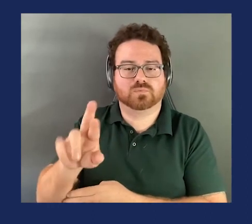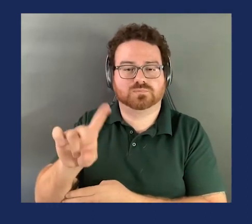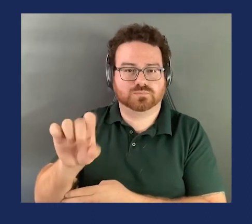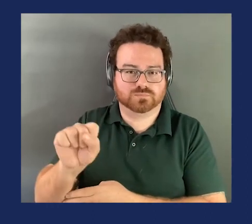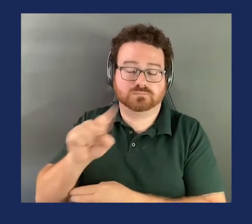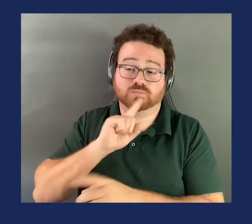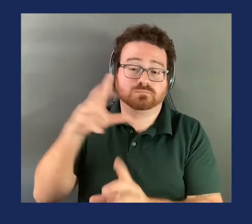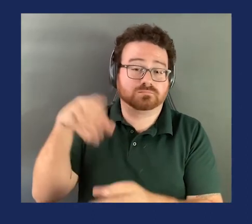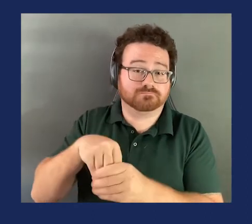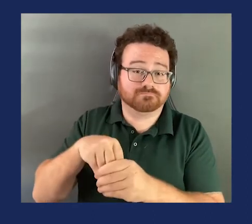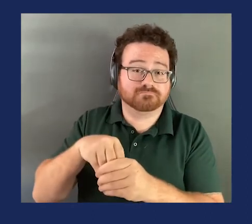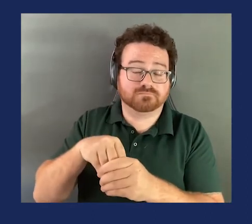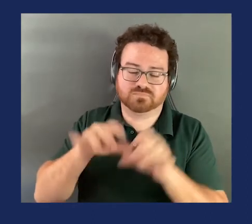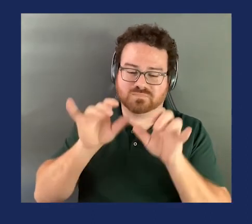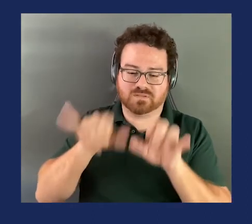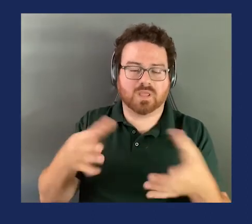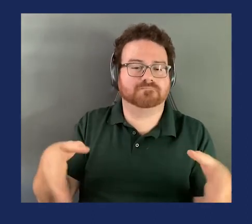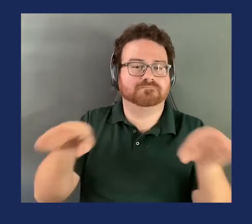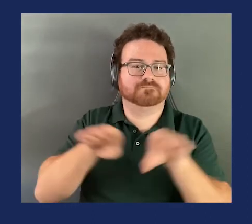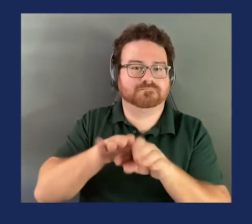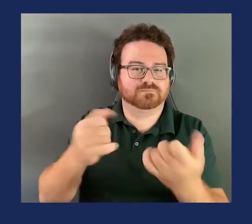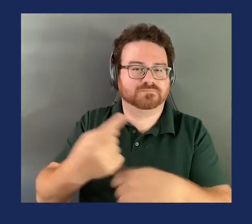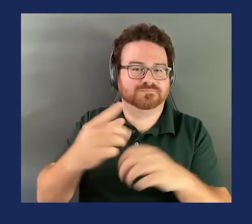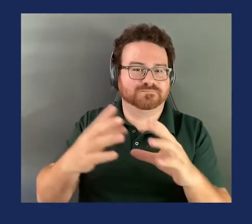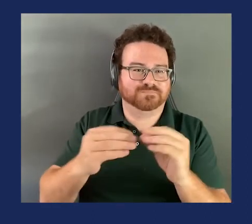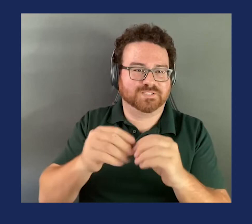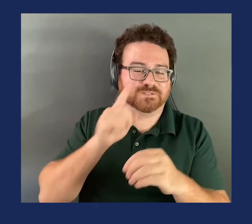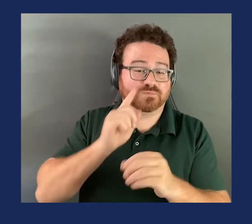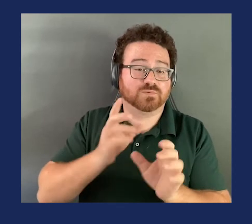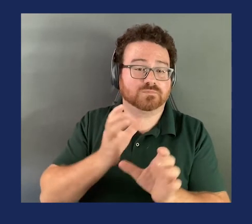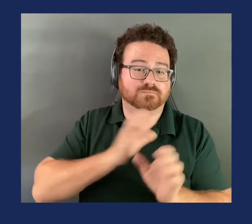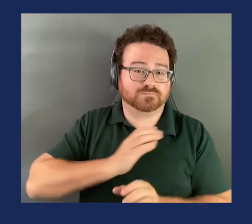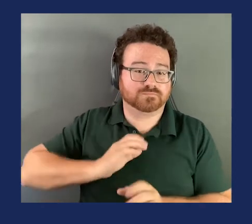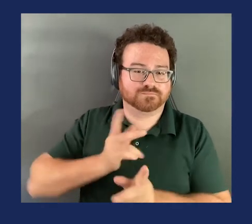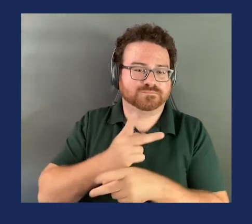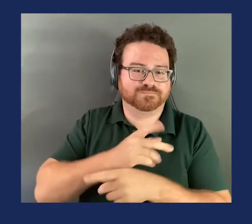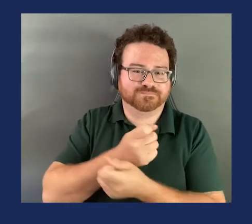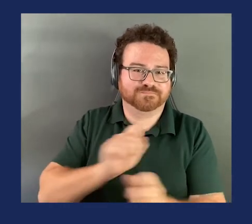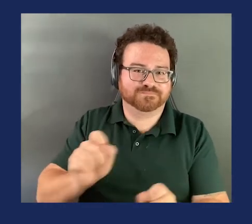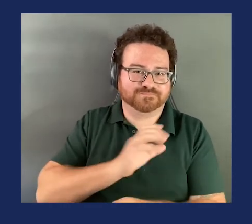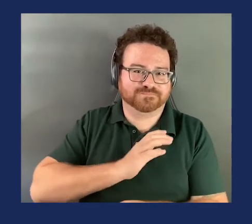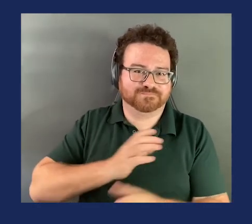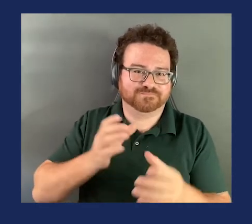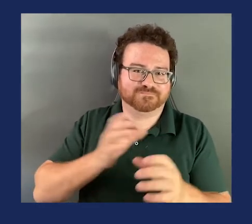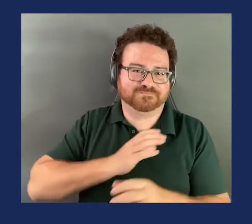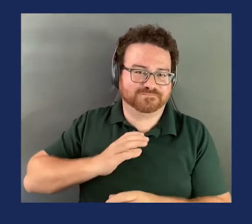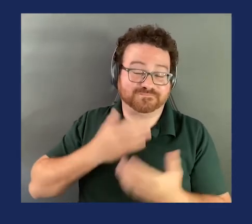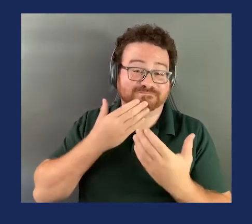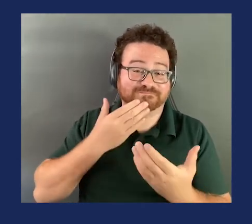That concludes today's decisional meeting of the consumer product safety commission and we are done. Thank